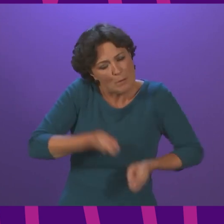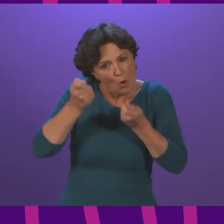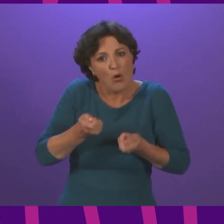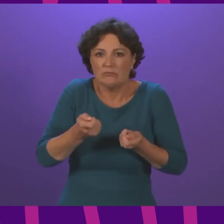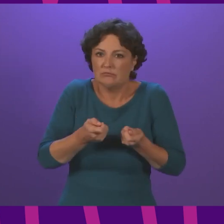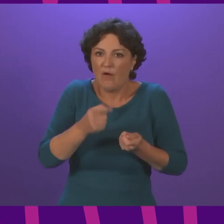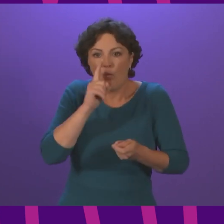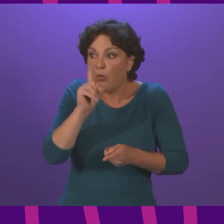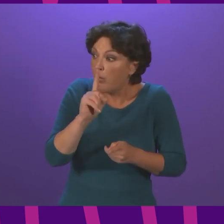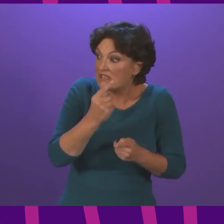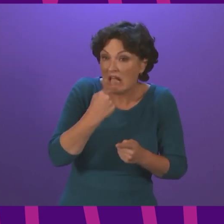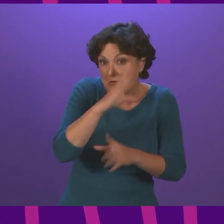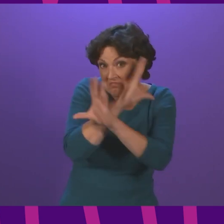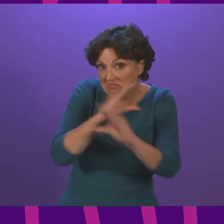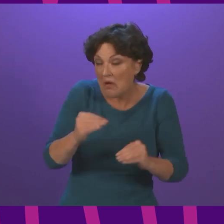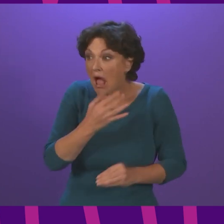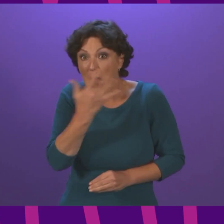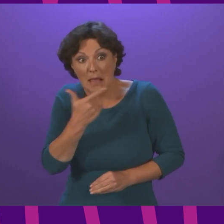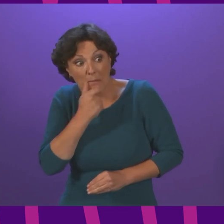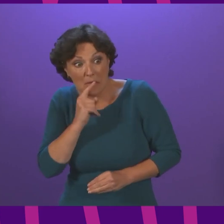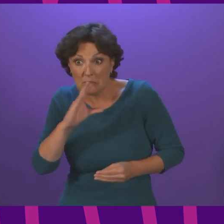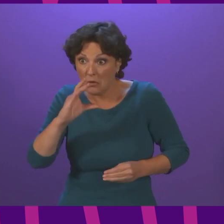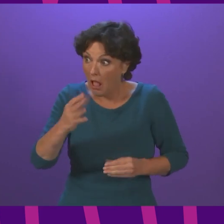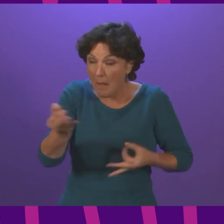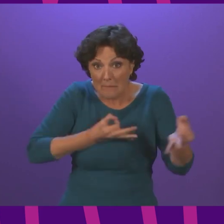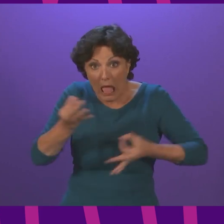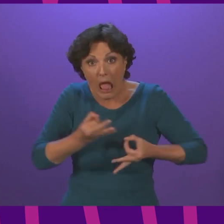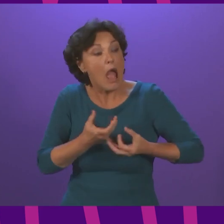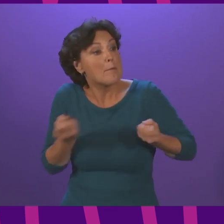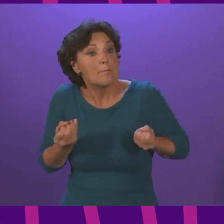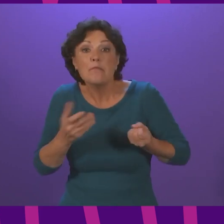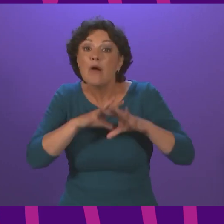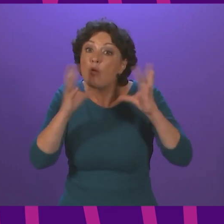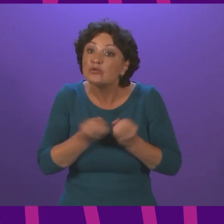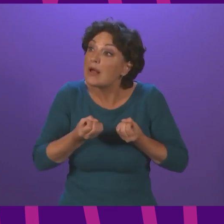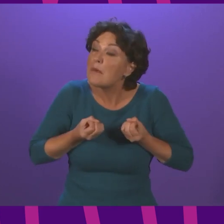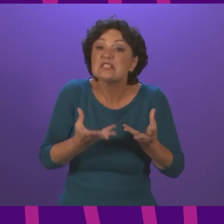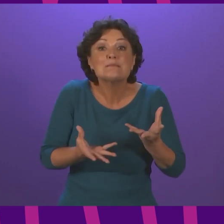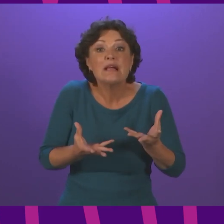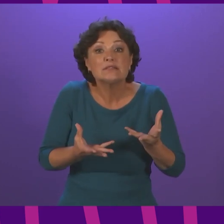against uptake and spend around that particular fund. Karen Adam to be followed to ask